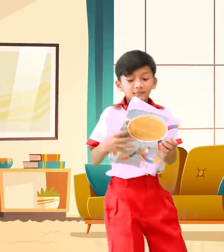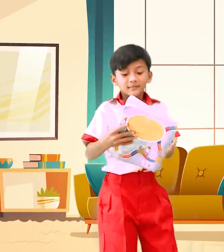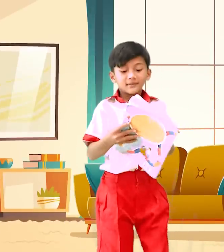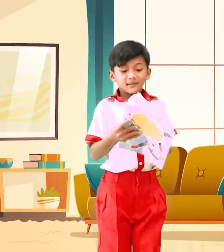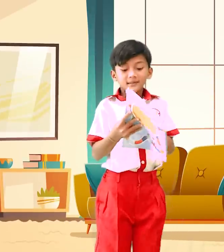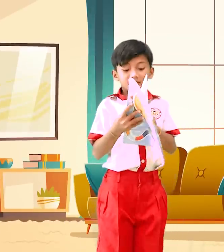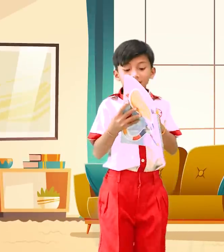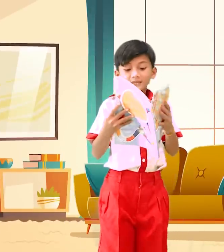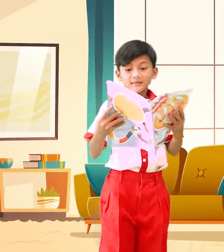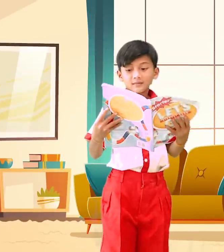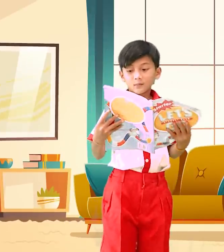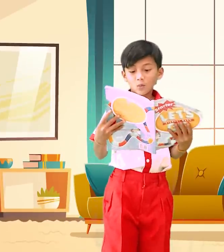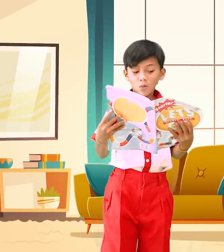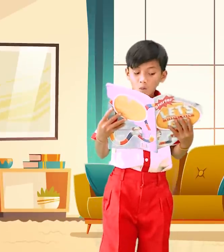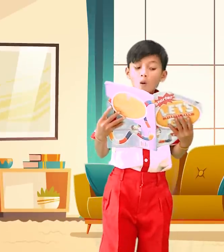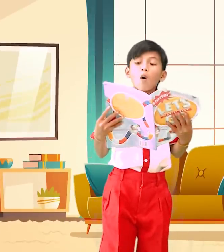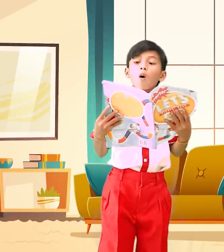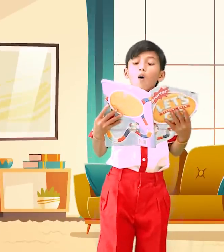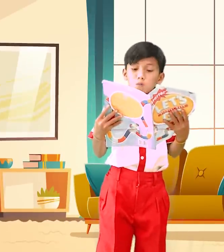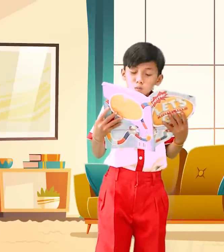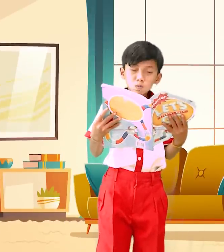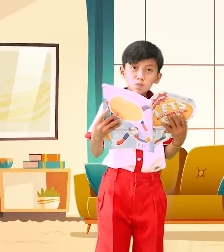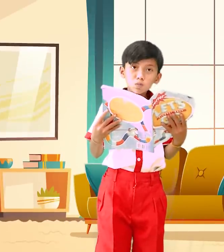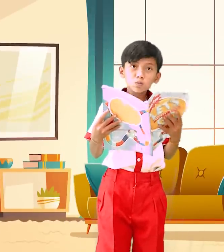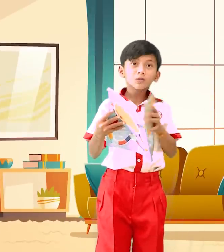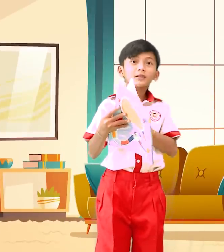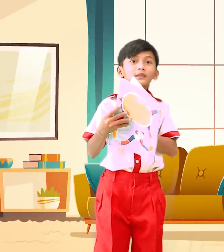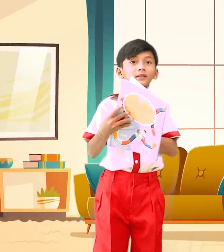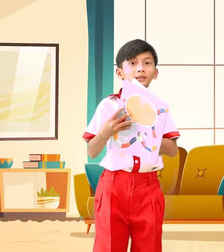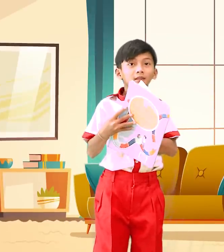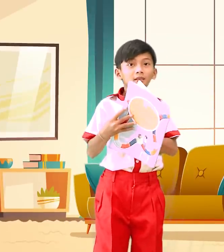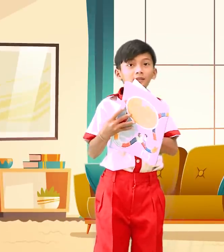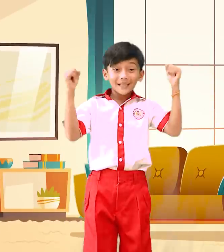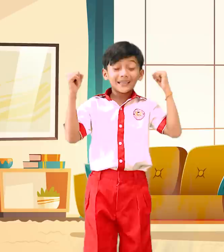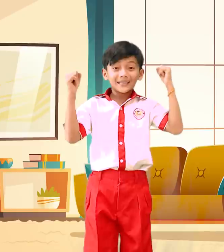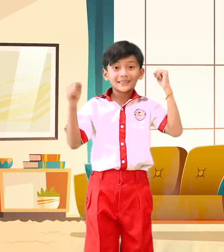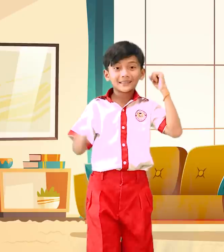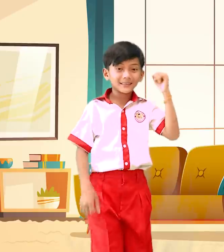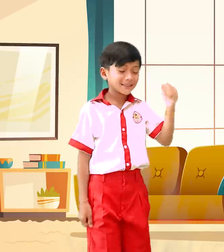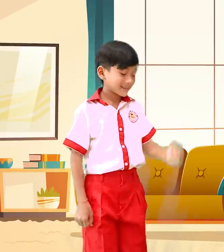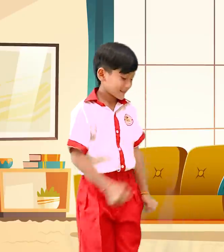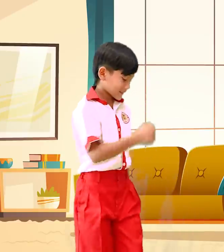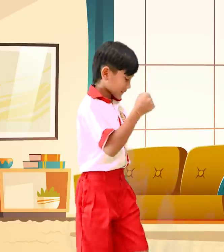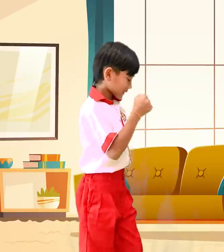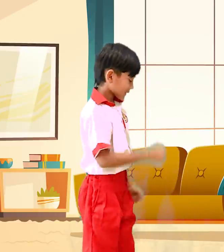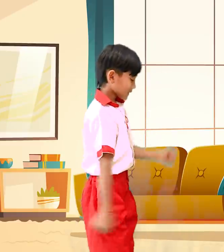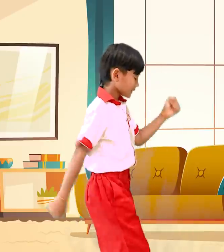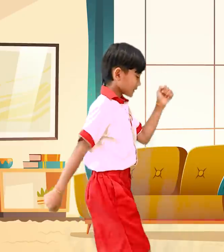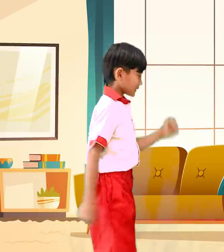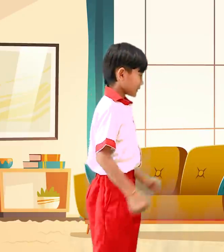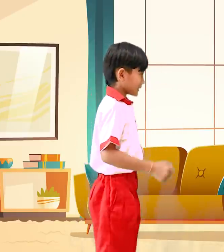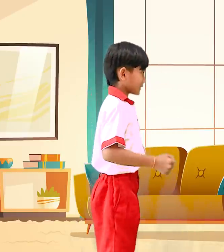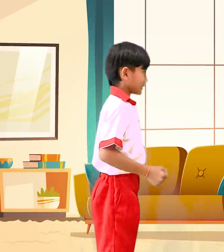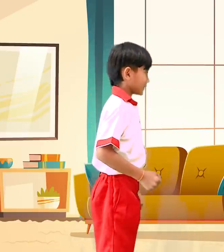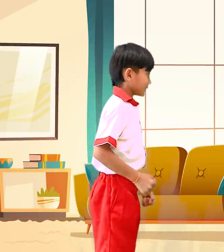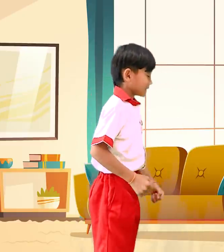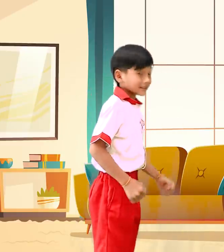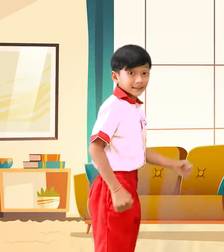You did your homework Now you can play Hurry up, hurry, hurry, hurry up